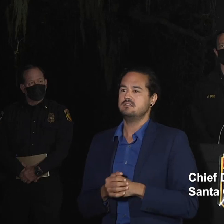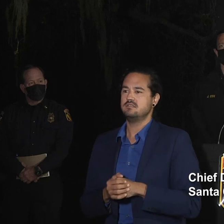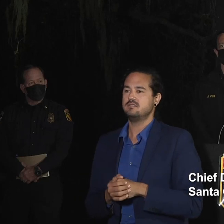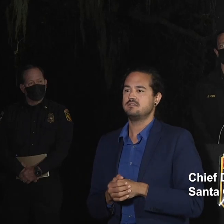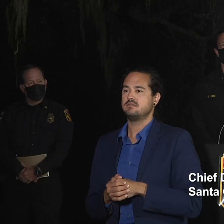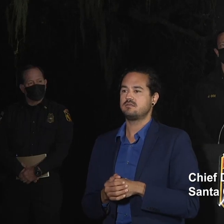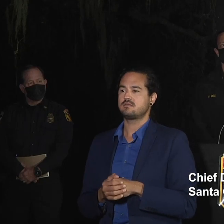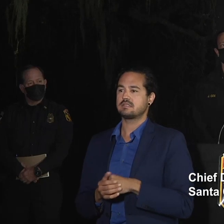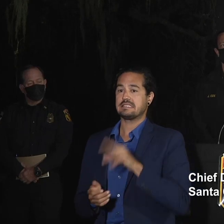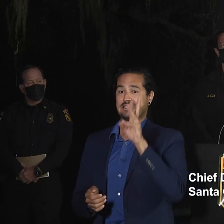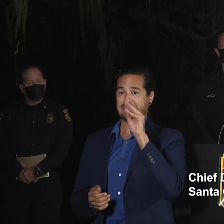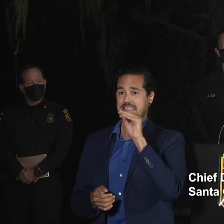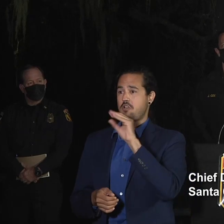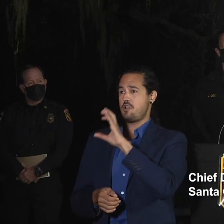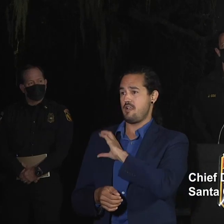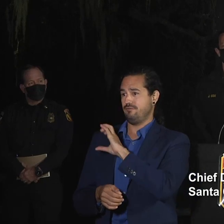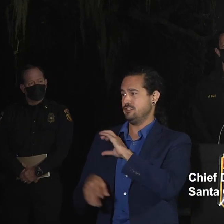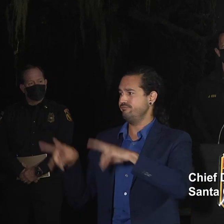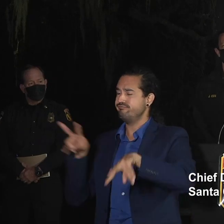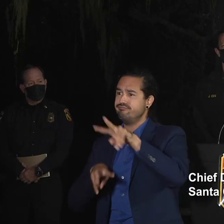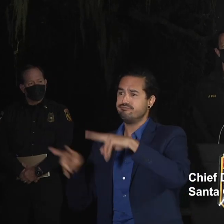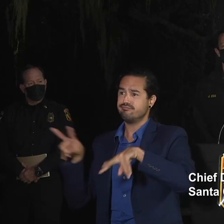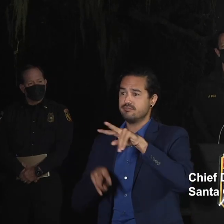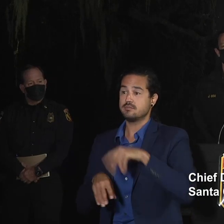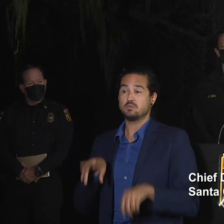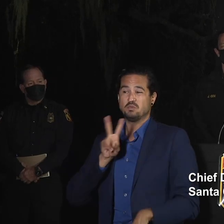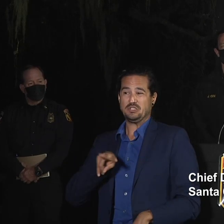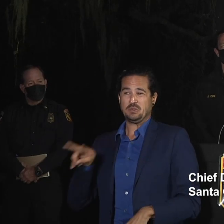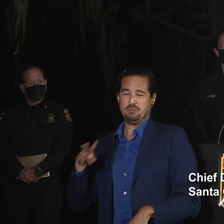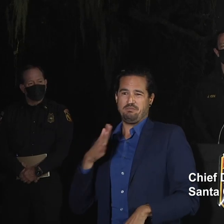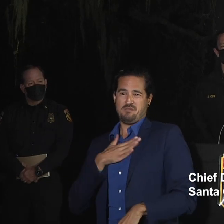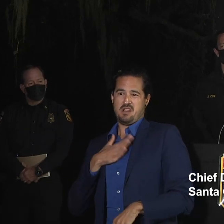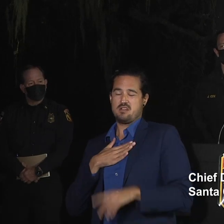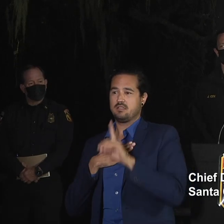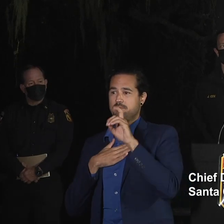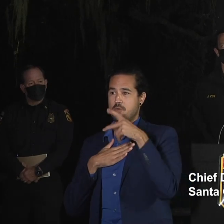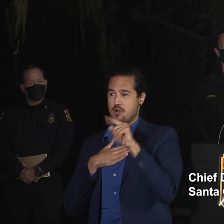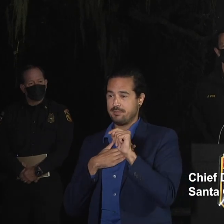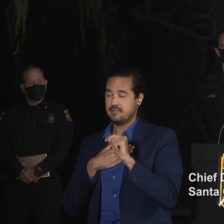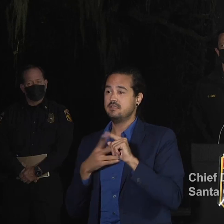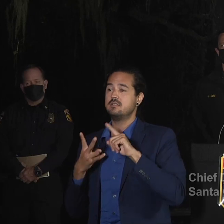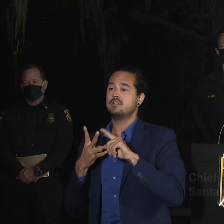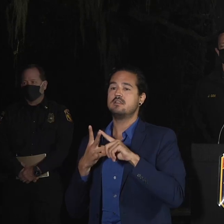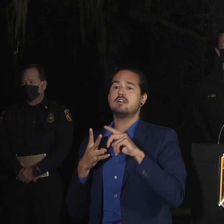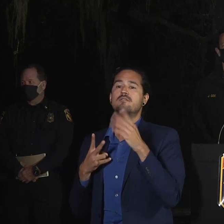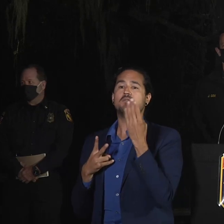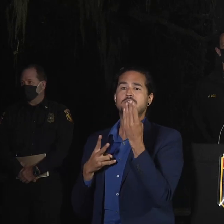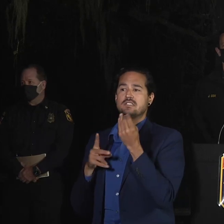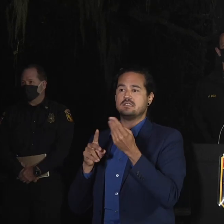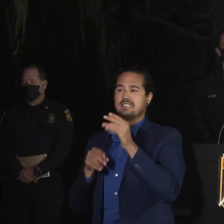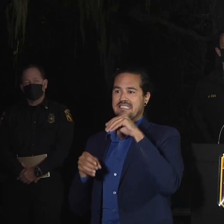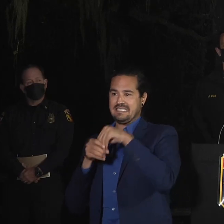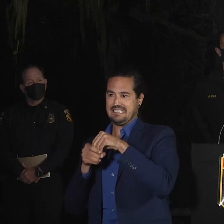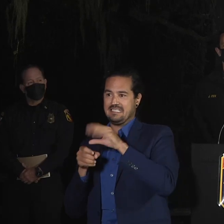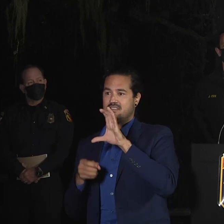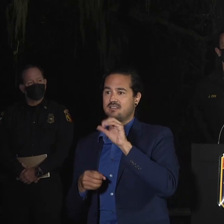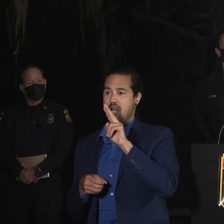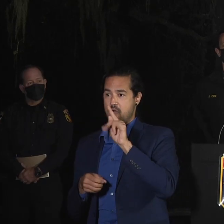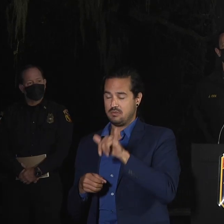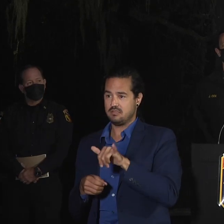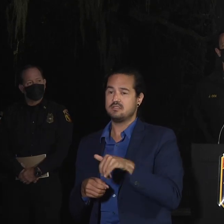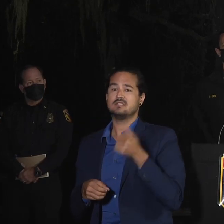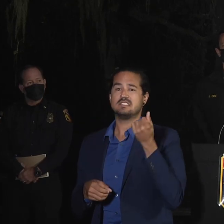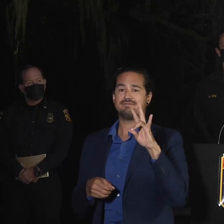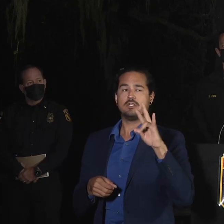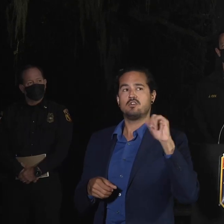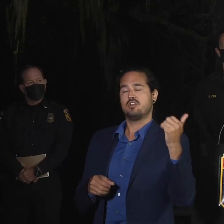Sheriff's Office, 14 from our in-county partners, and then seven mutual aid folks from over the hill. In terms of